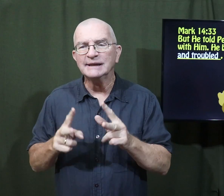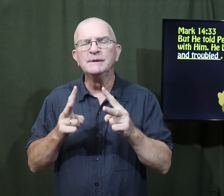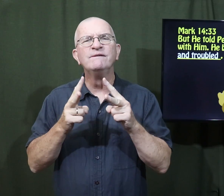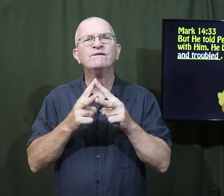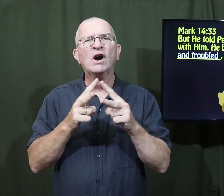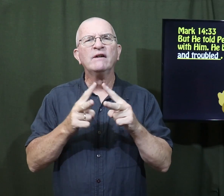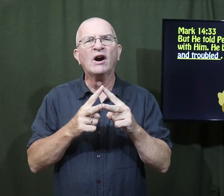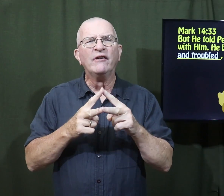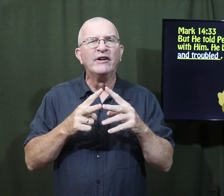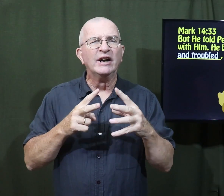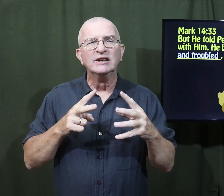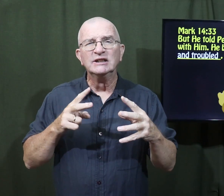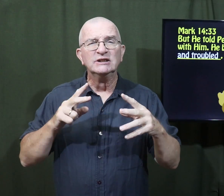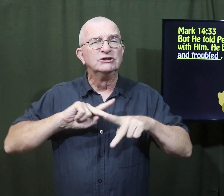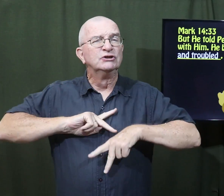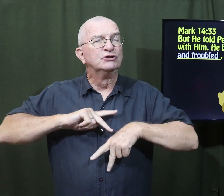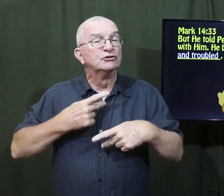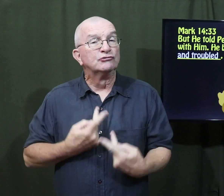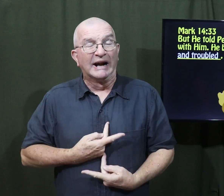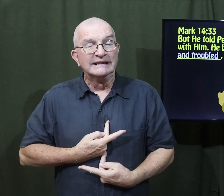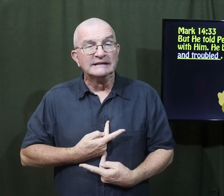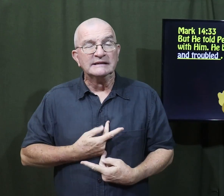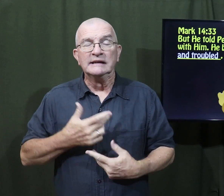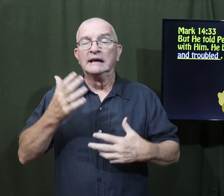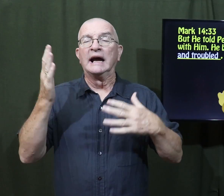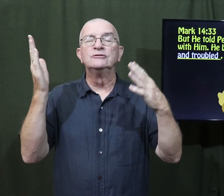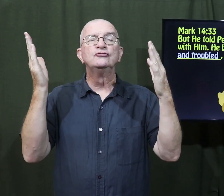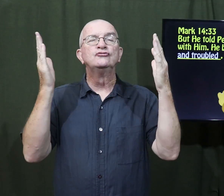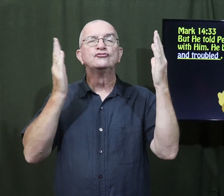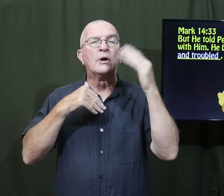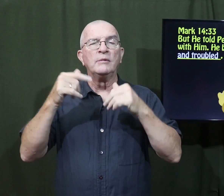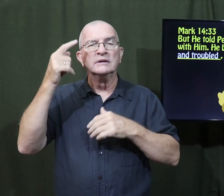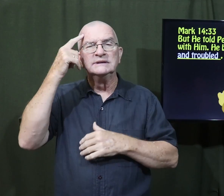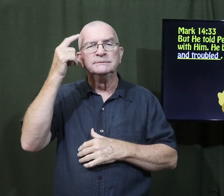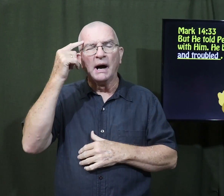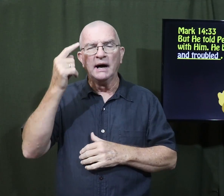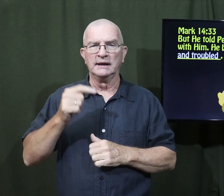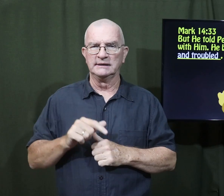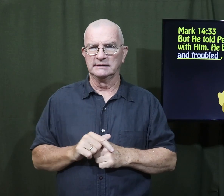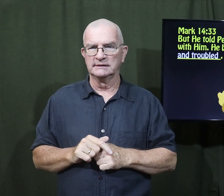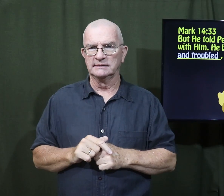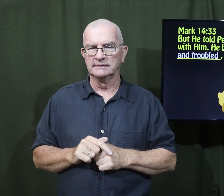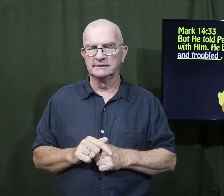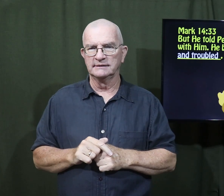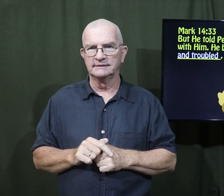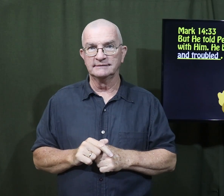And he began to be very distressed and troubled in his mind.